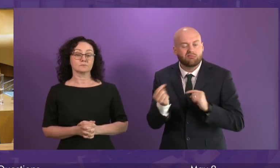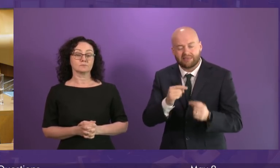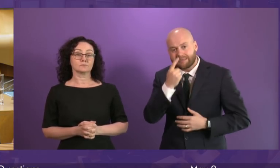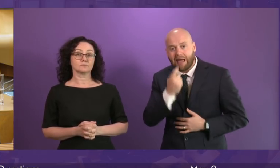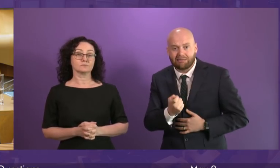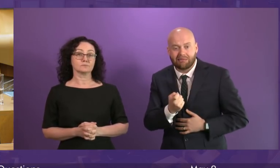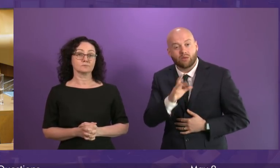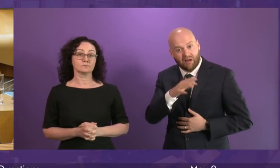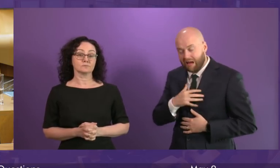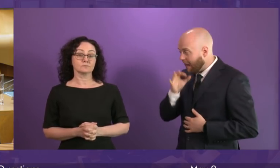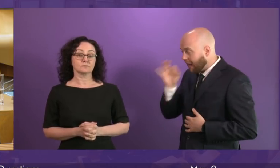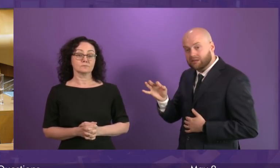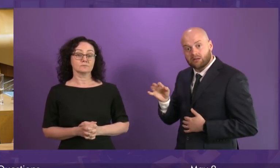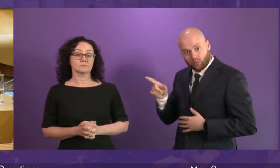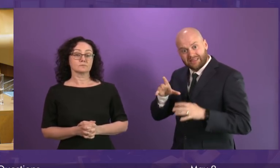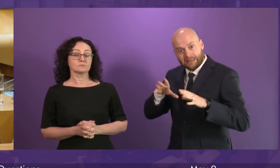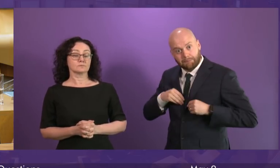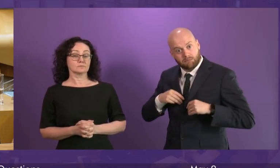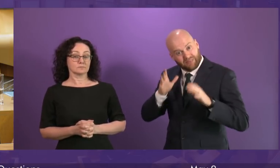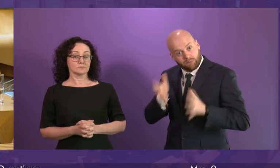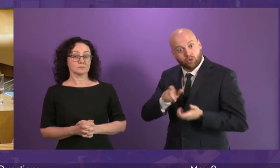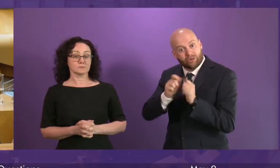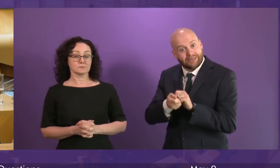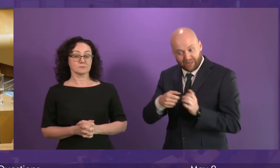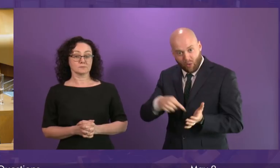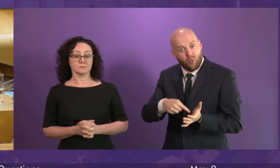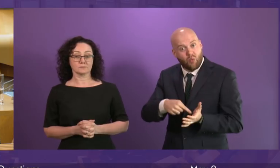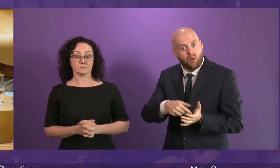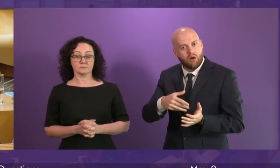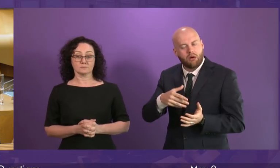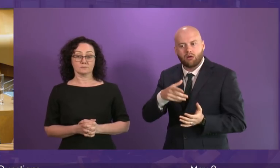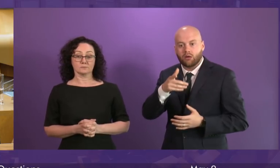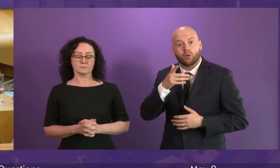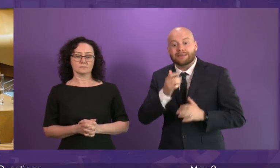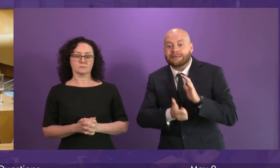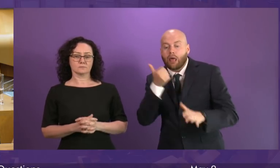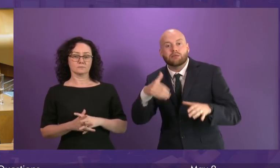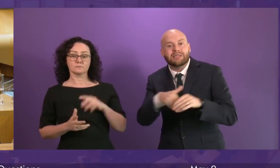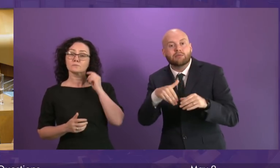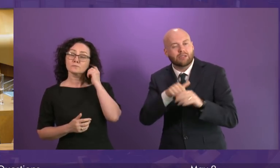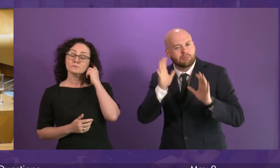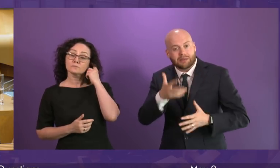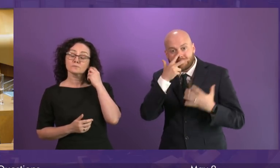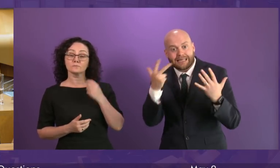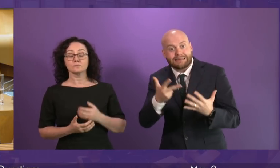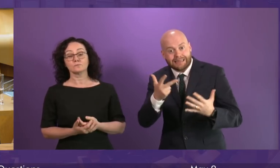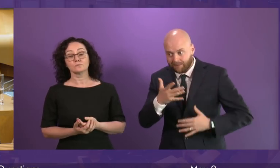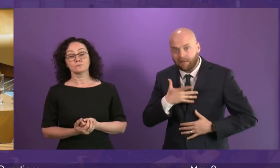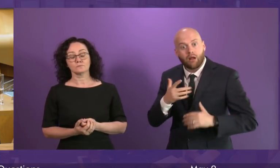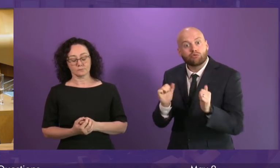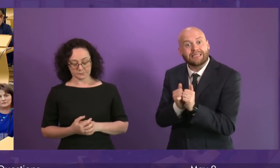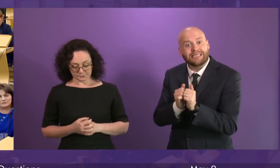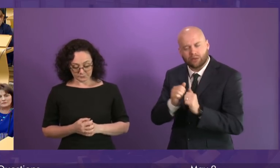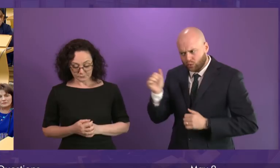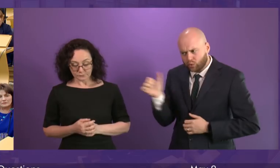accept the need for change now? And when it comes to a skills participation age of 18, will she today give a commitment to act now?